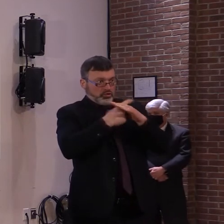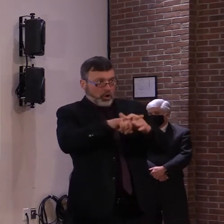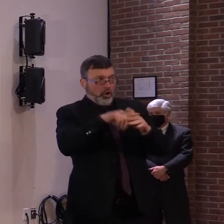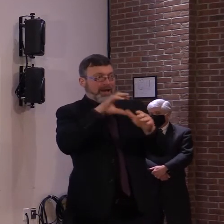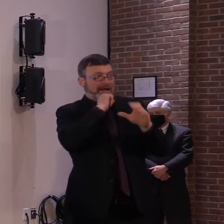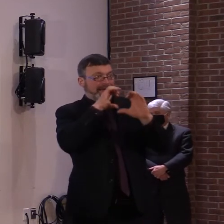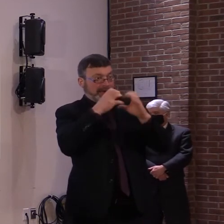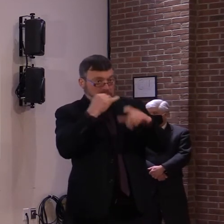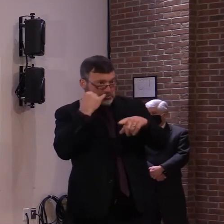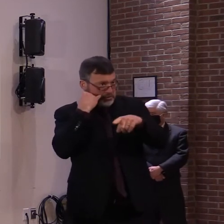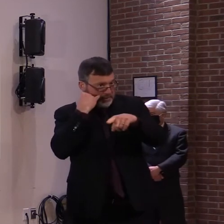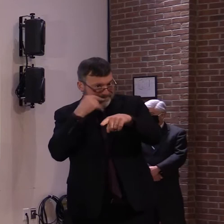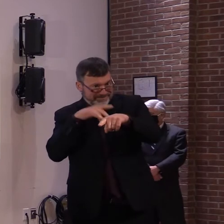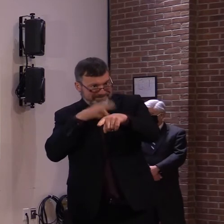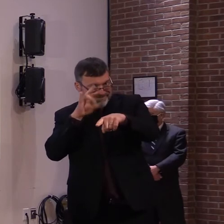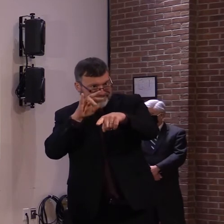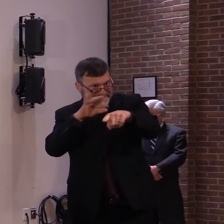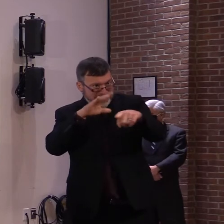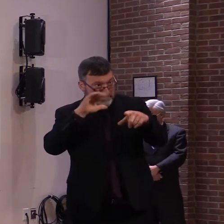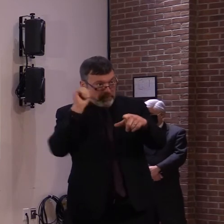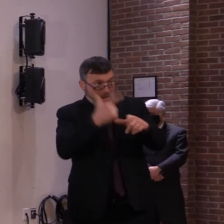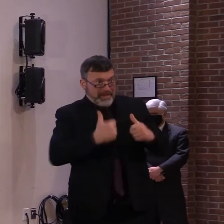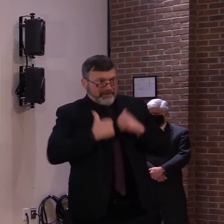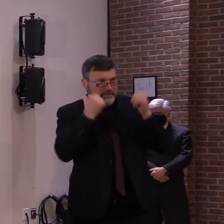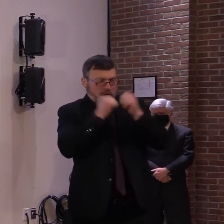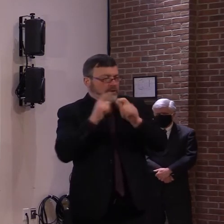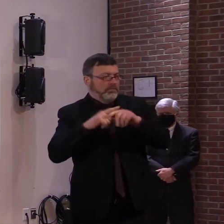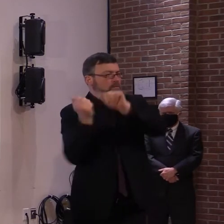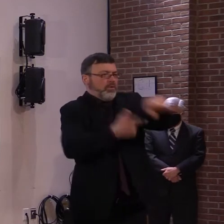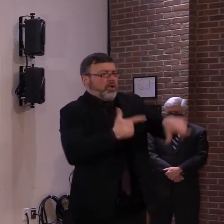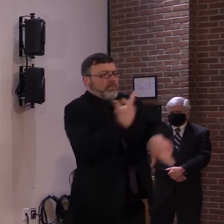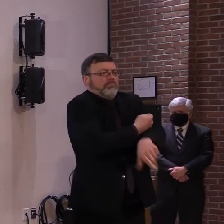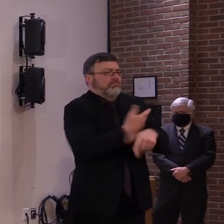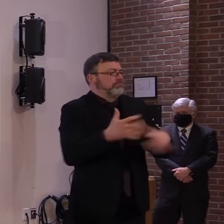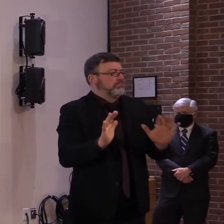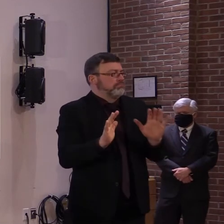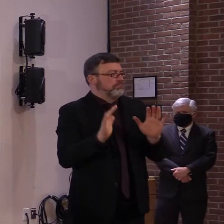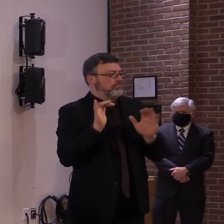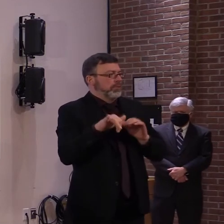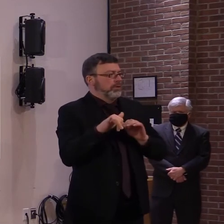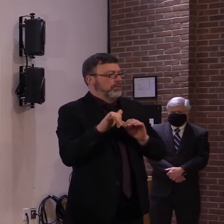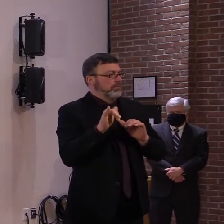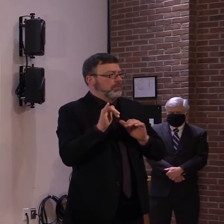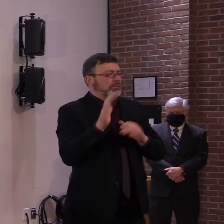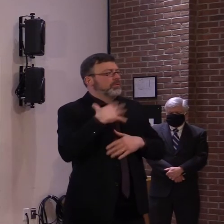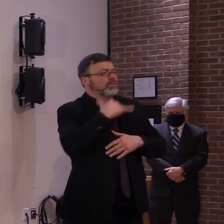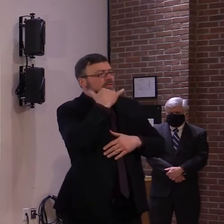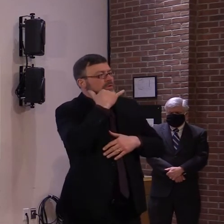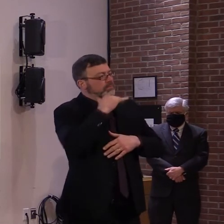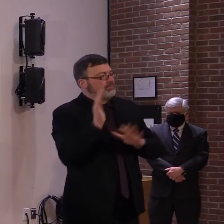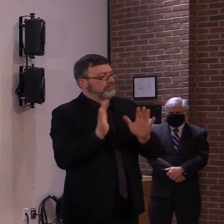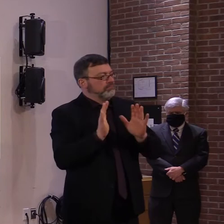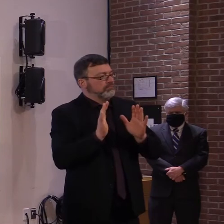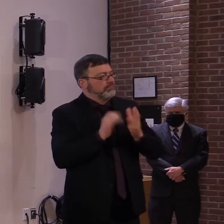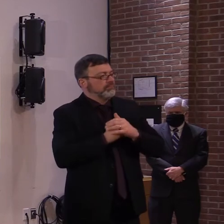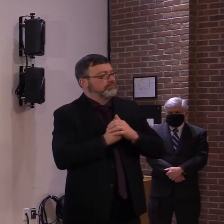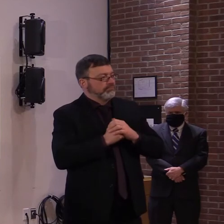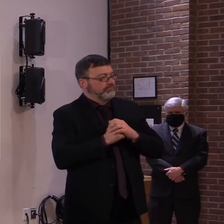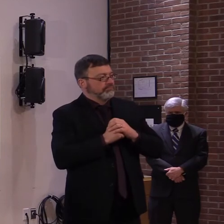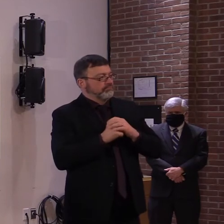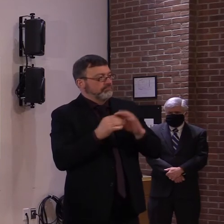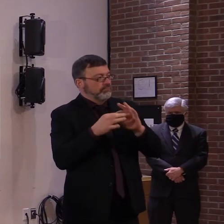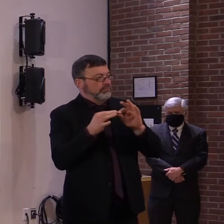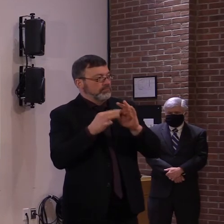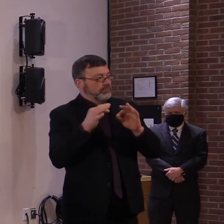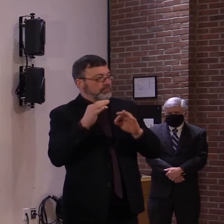I think I got the gist of your question. You broke up a little in the beginning, but the answer is yes,